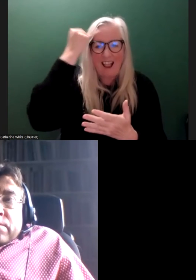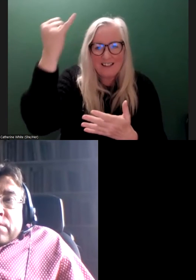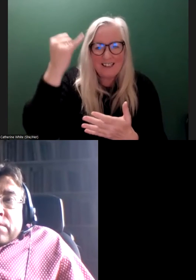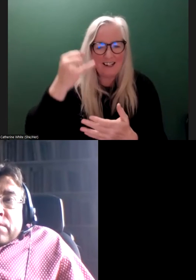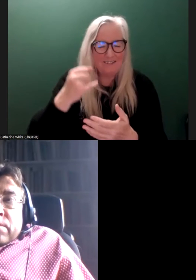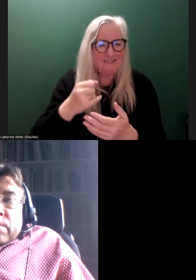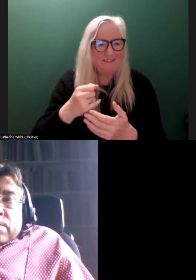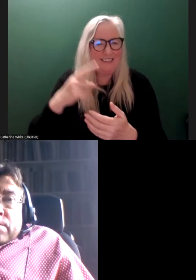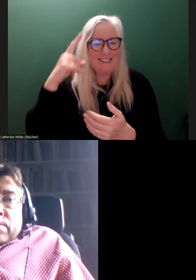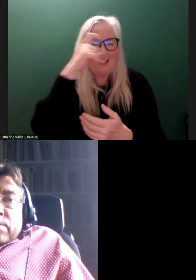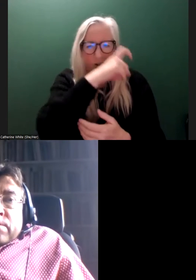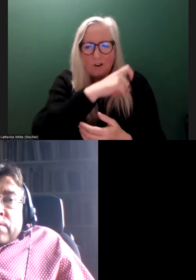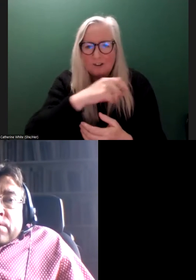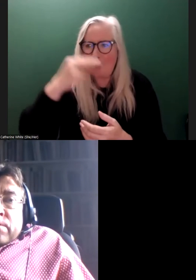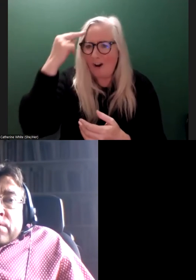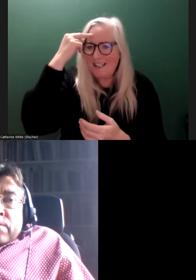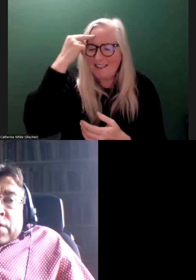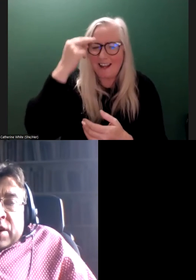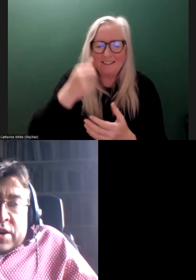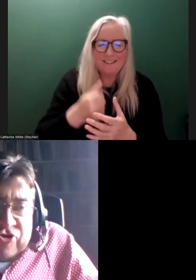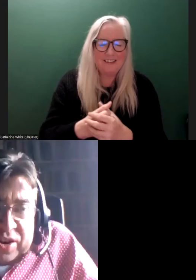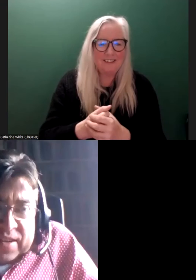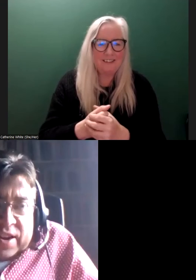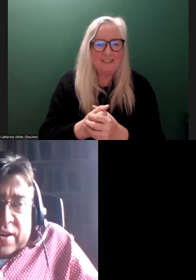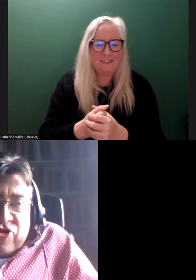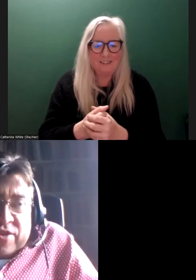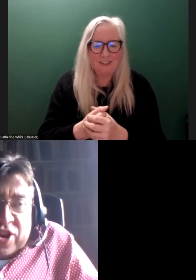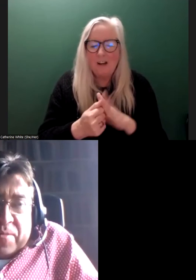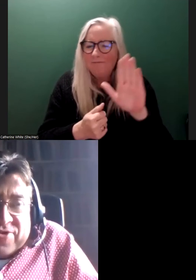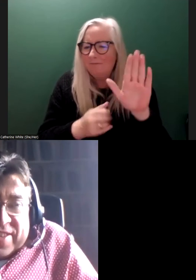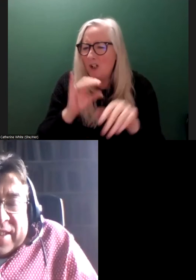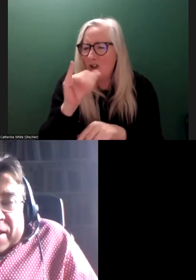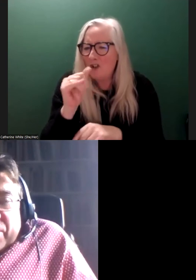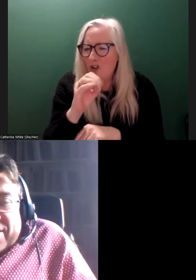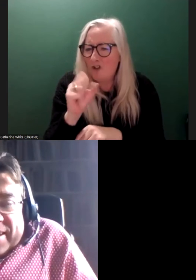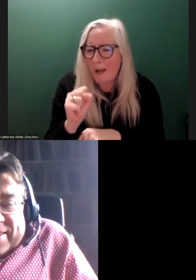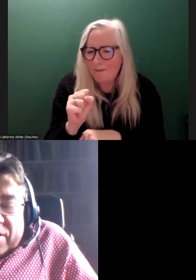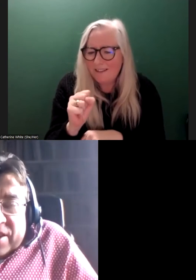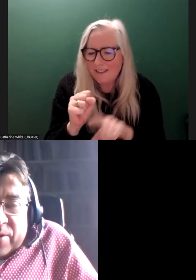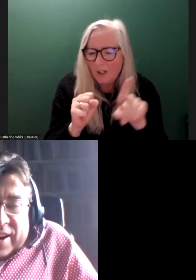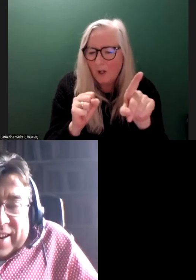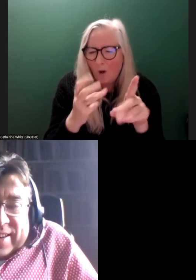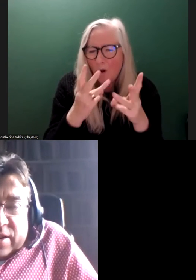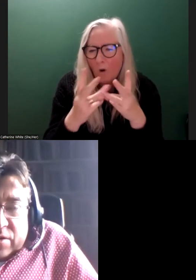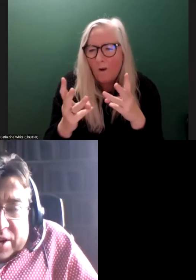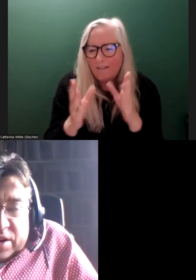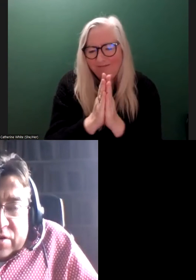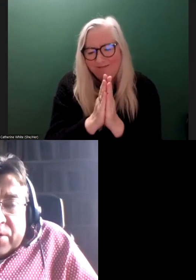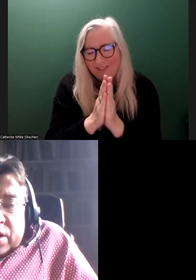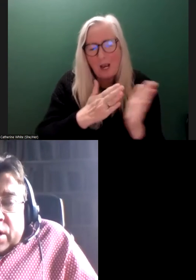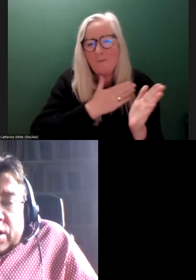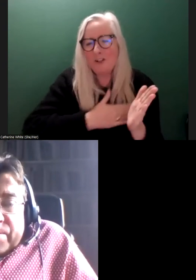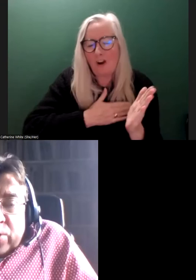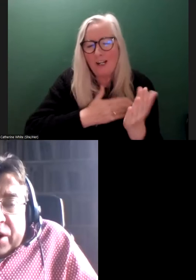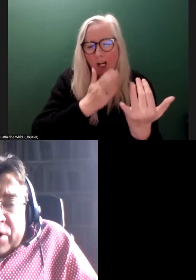to understand. And the underlying sentiments have been difficult to understand. James, I just ask, when you say it, sorry now, and I don't mean to